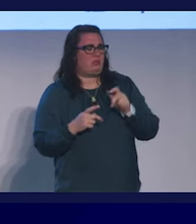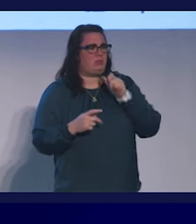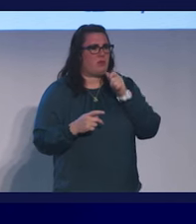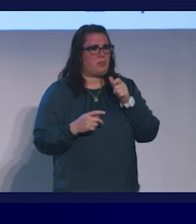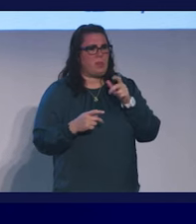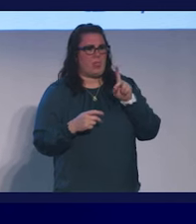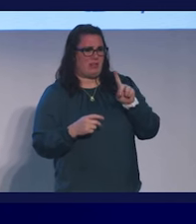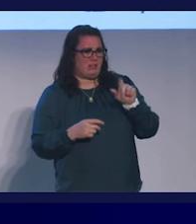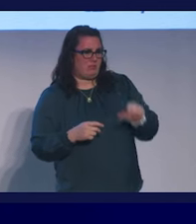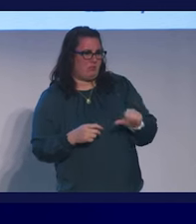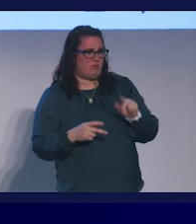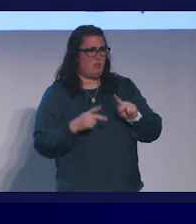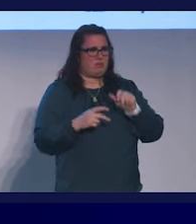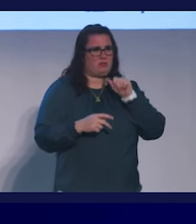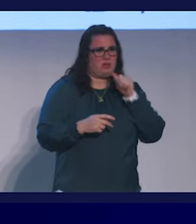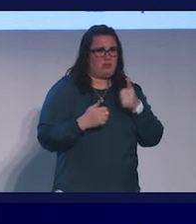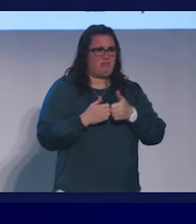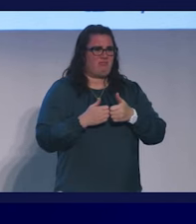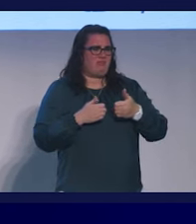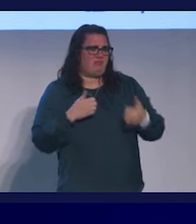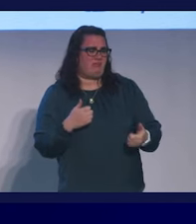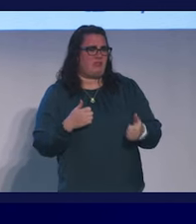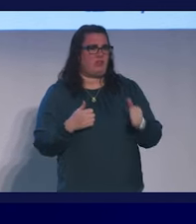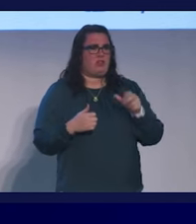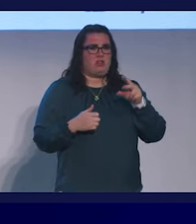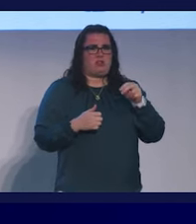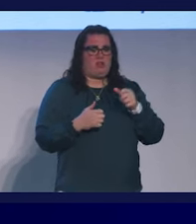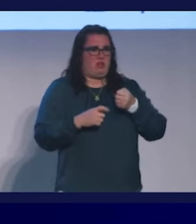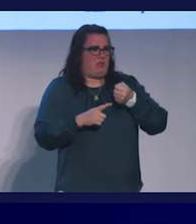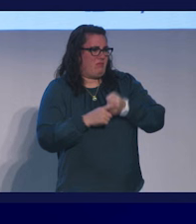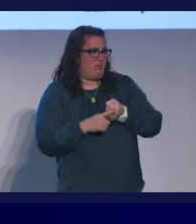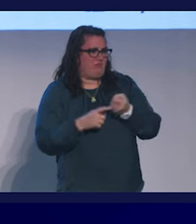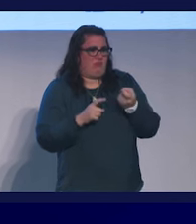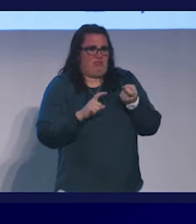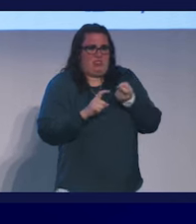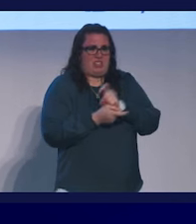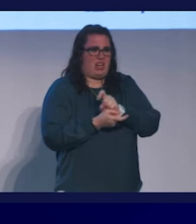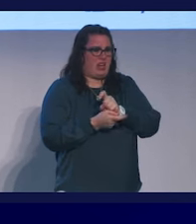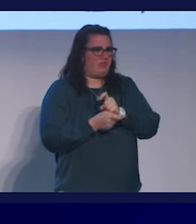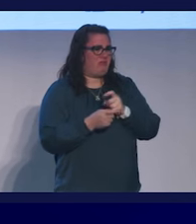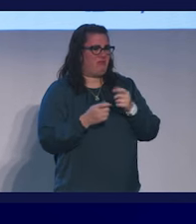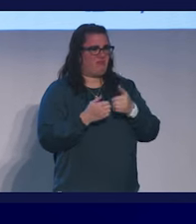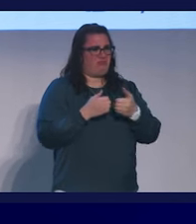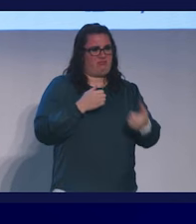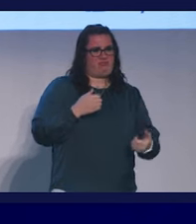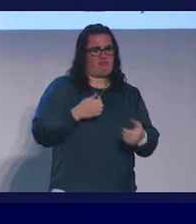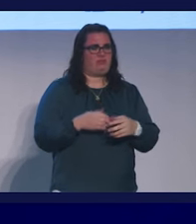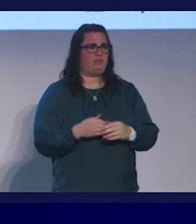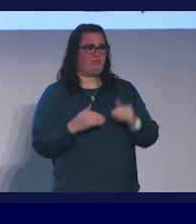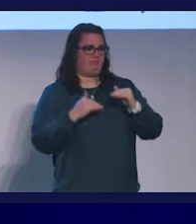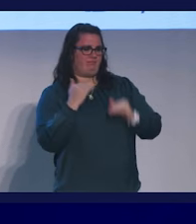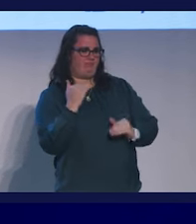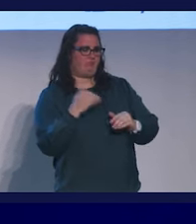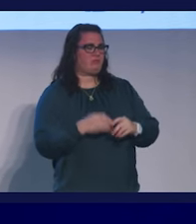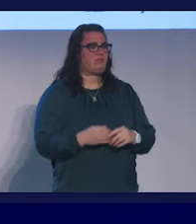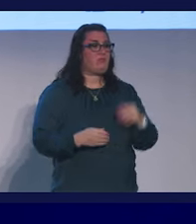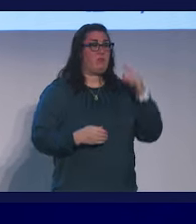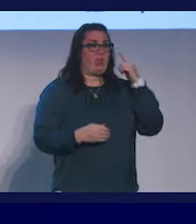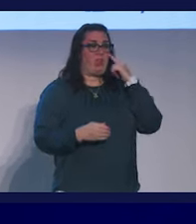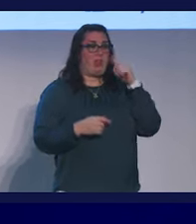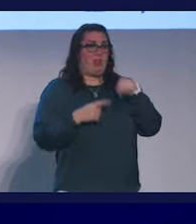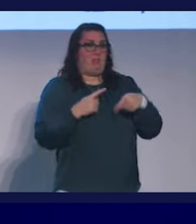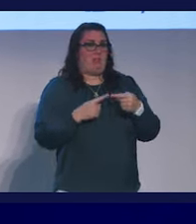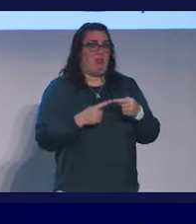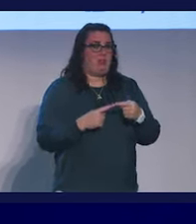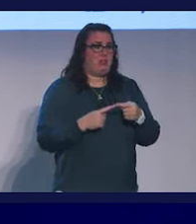people who have disabilities and people who don't. We have made no impact whatsoever in changing those, and our costs continue to rise. And I think about, you